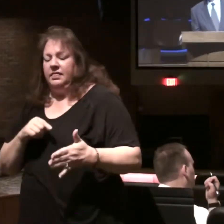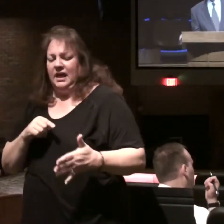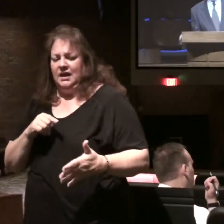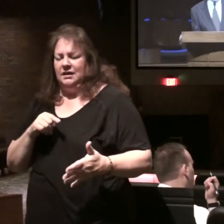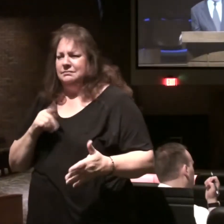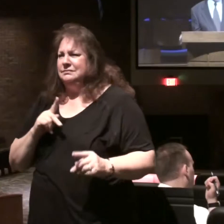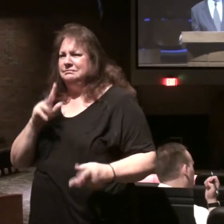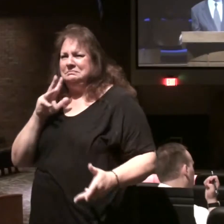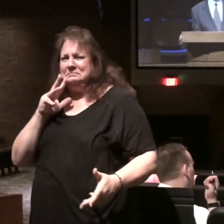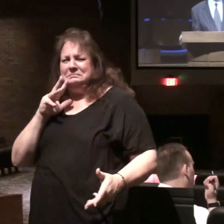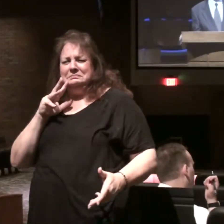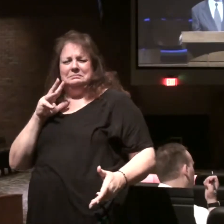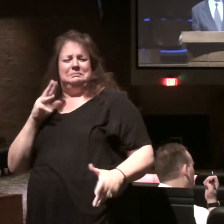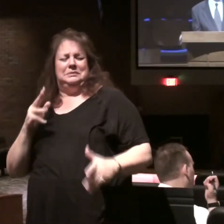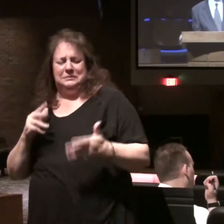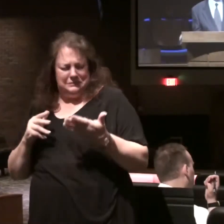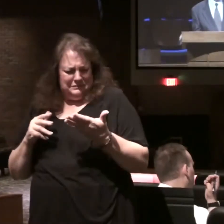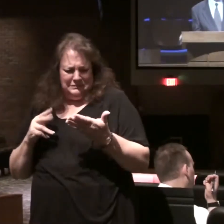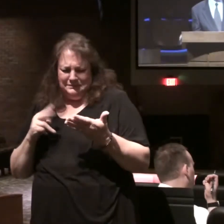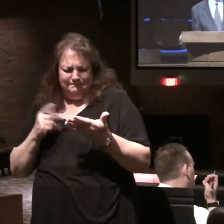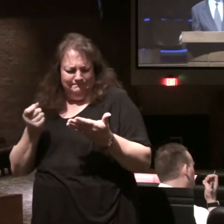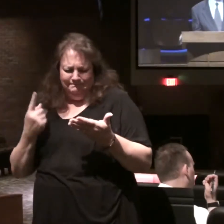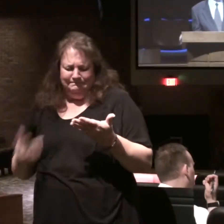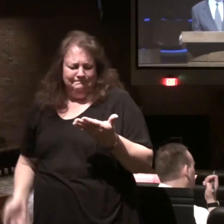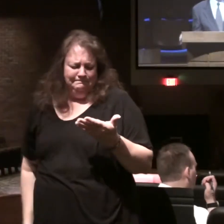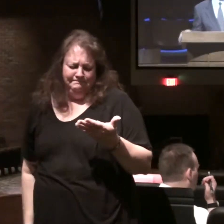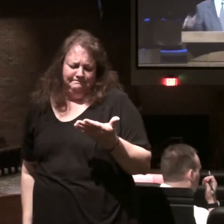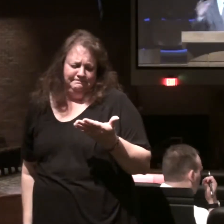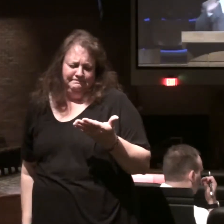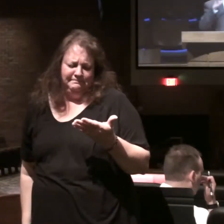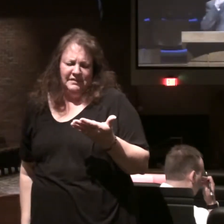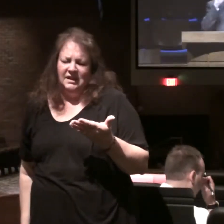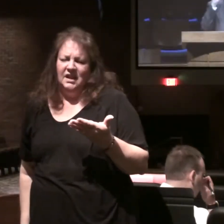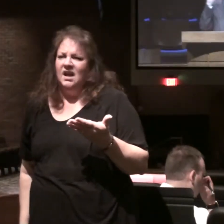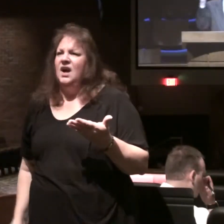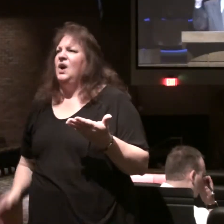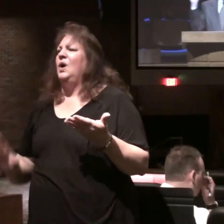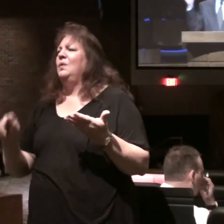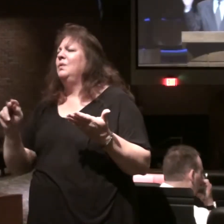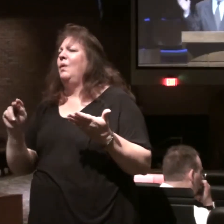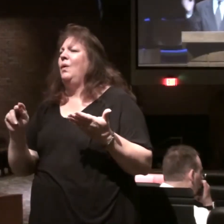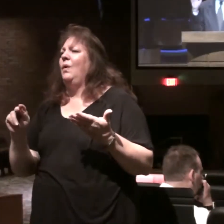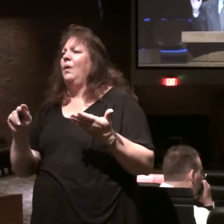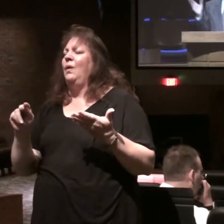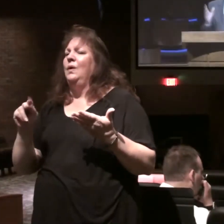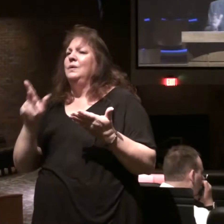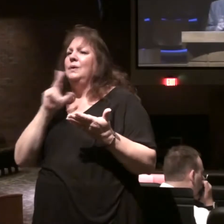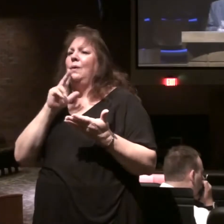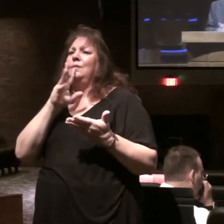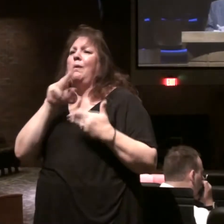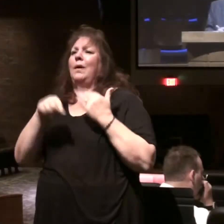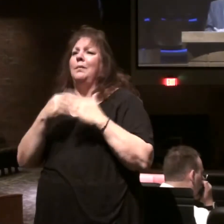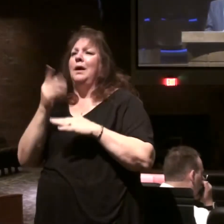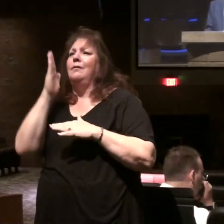confused by it or they think we ought to get involved too much in prophecy